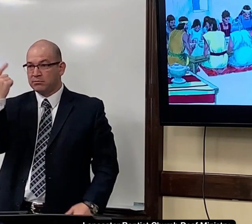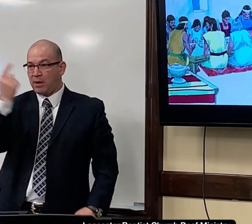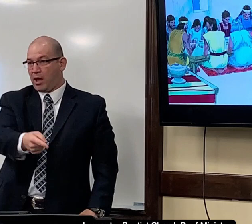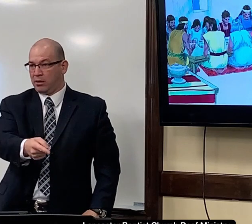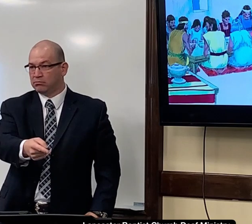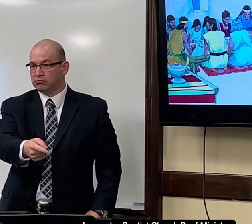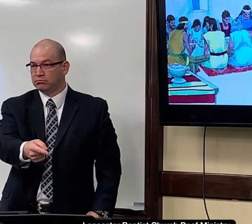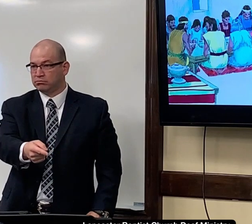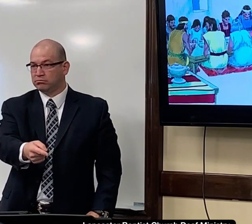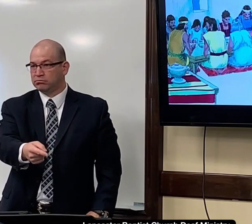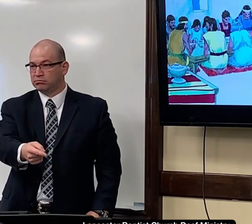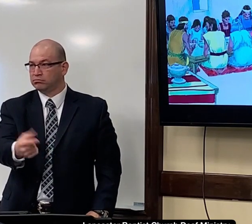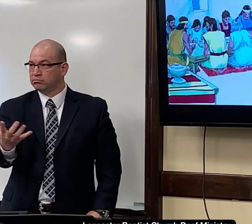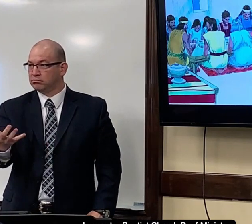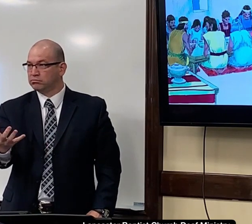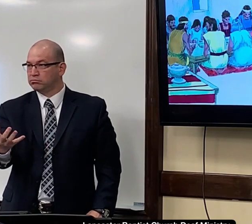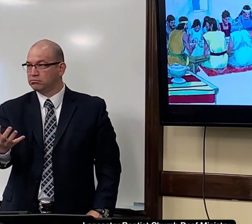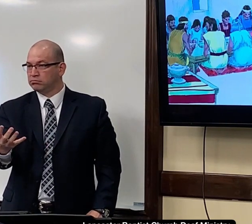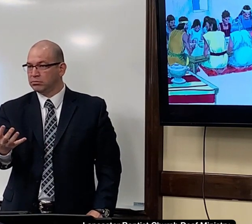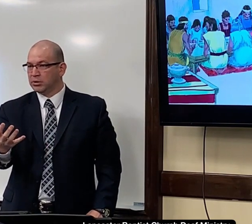Because the Bible says to.